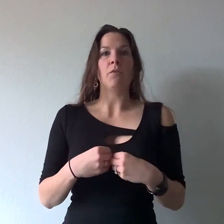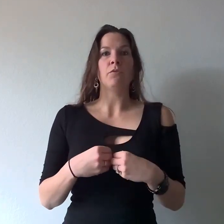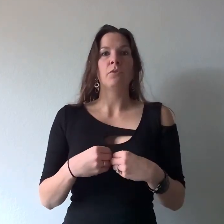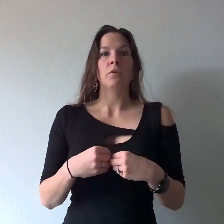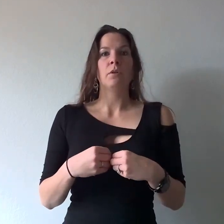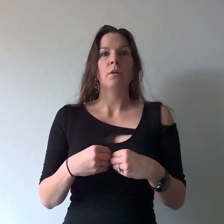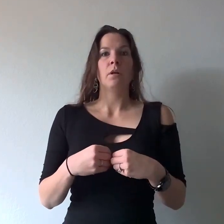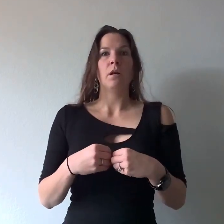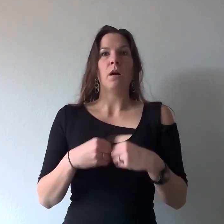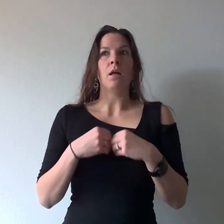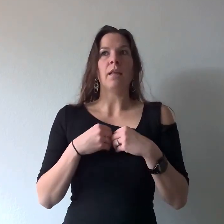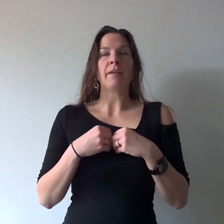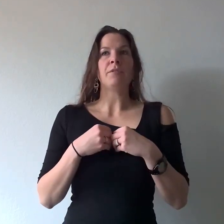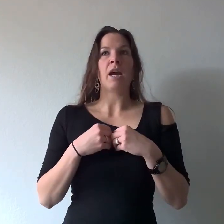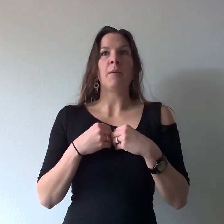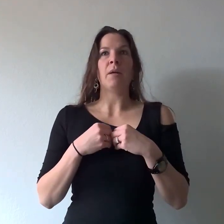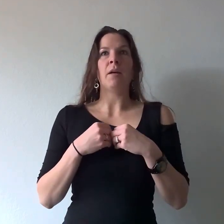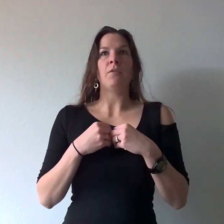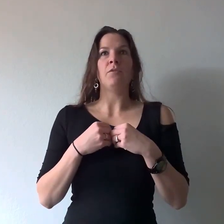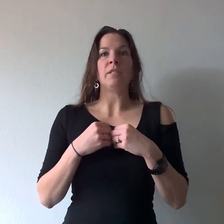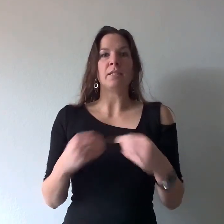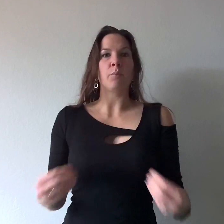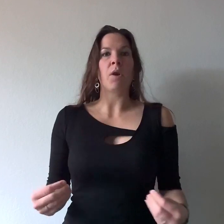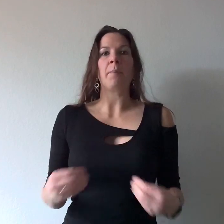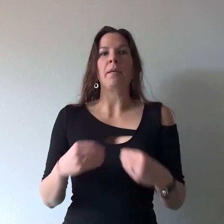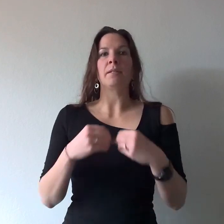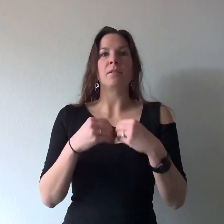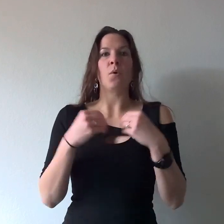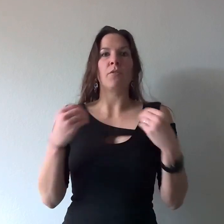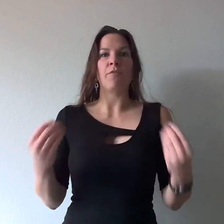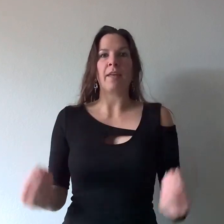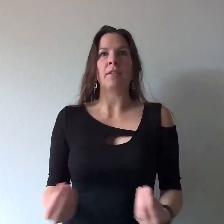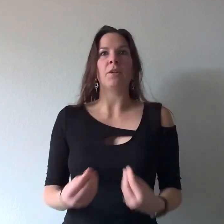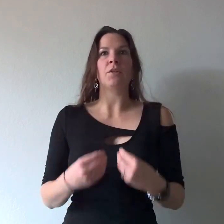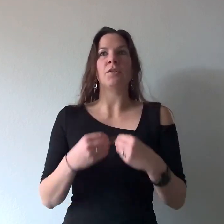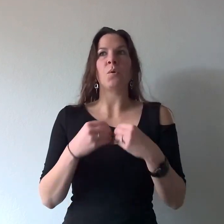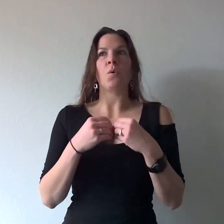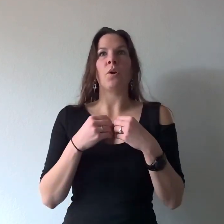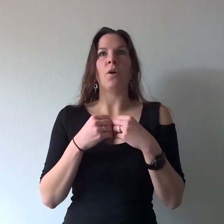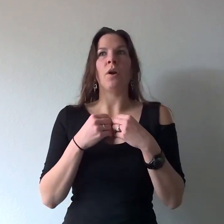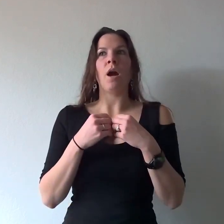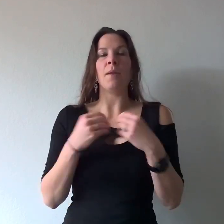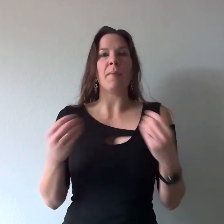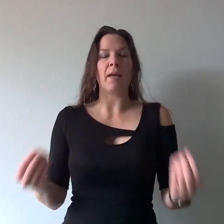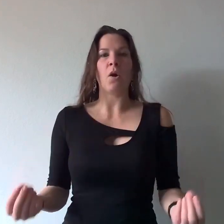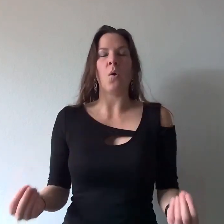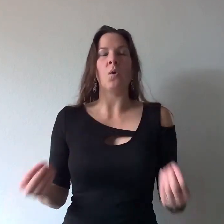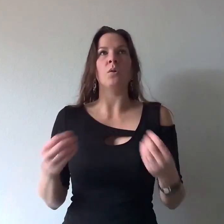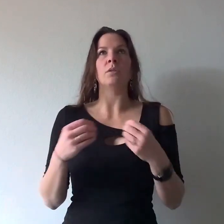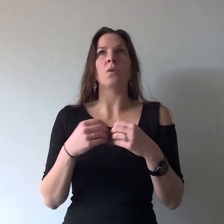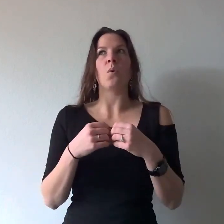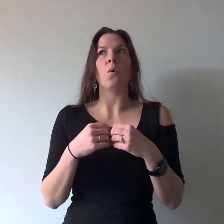a lifetime of disappointments or failures or unmet goals or